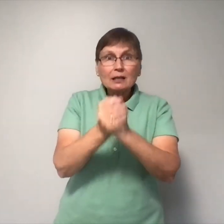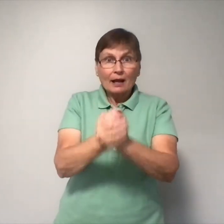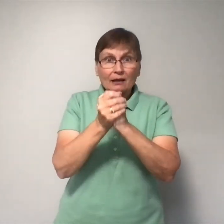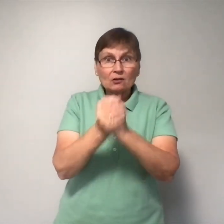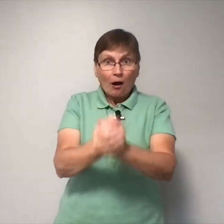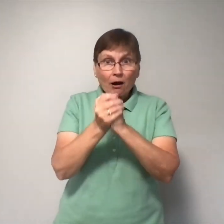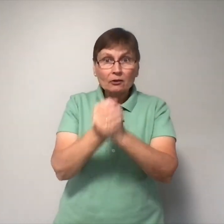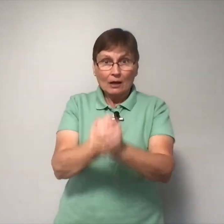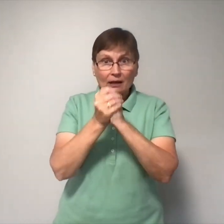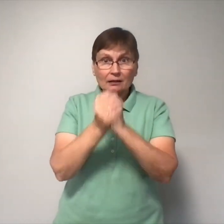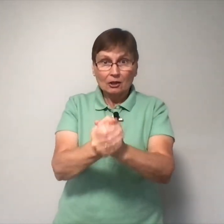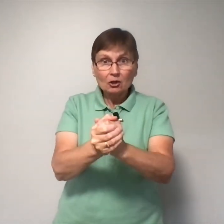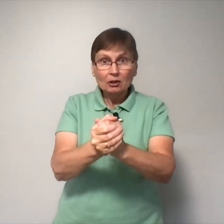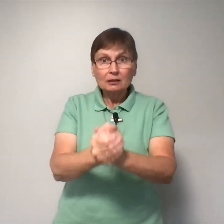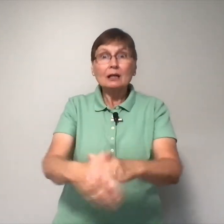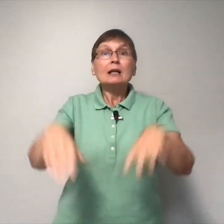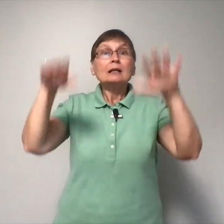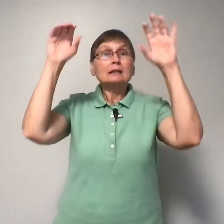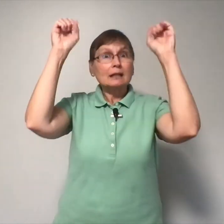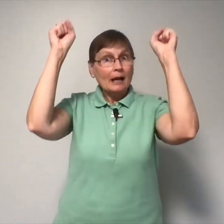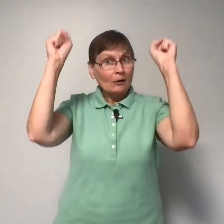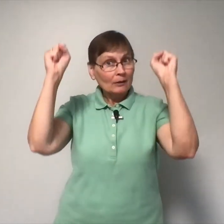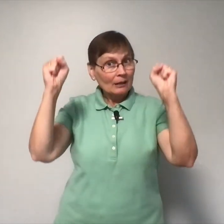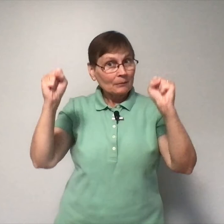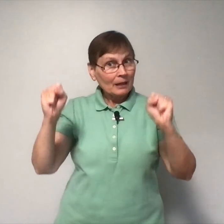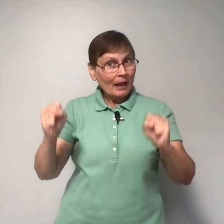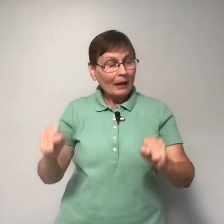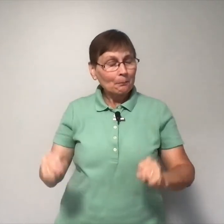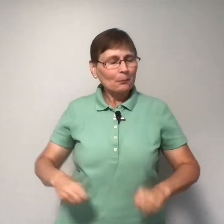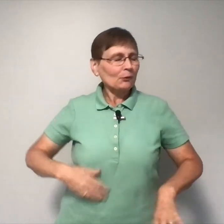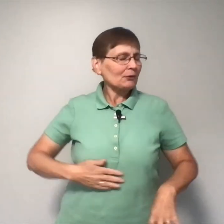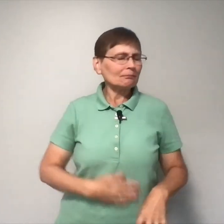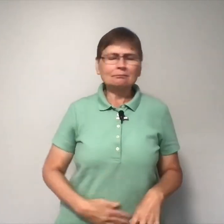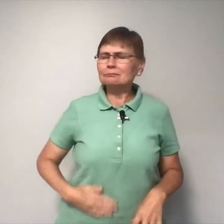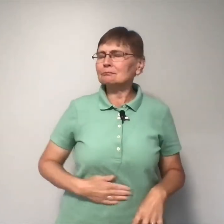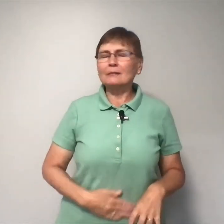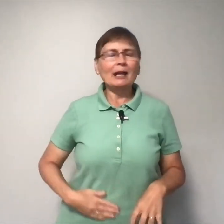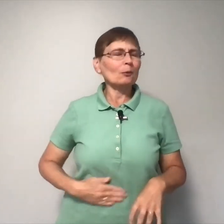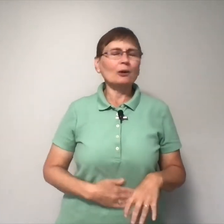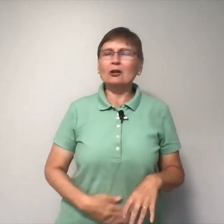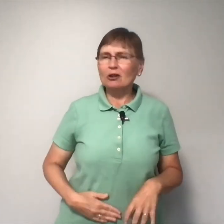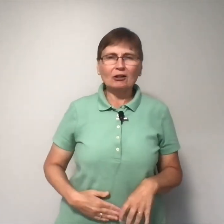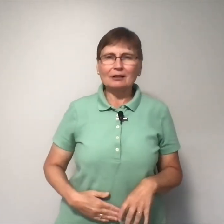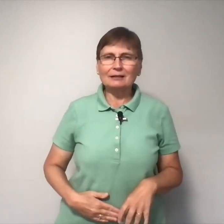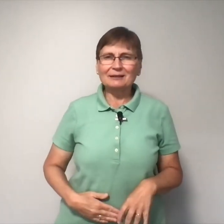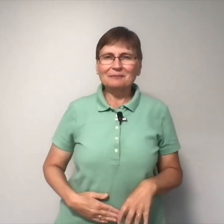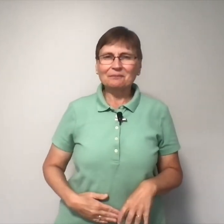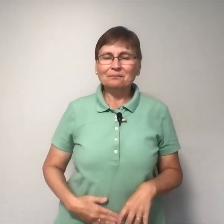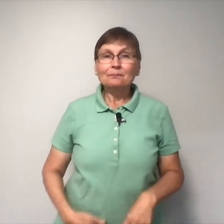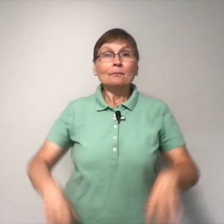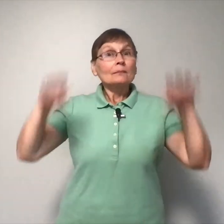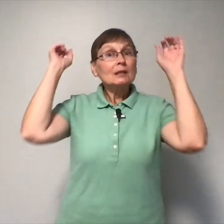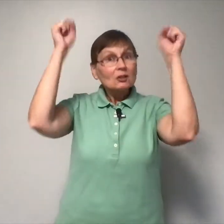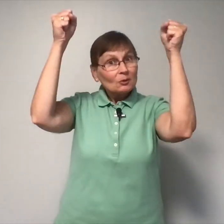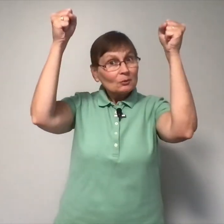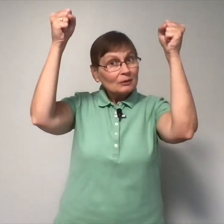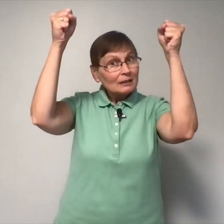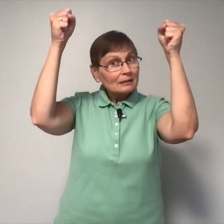as hard as I could. Down came the apples. Mmm, they were good. Two little